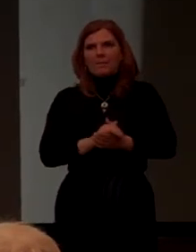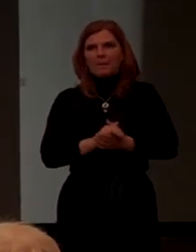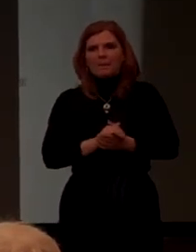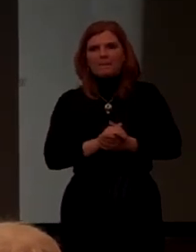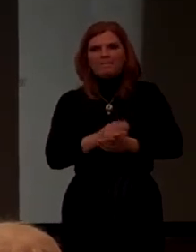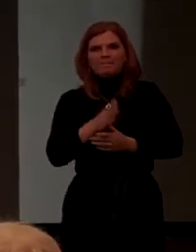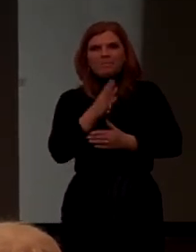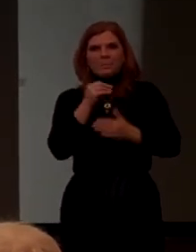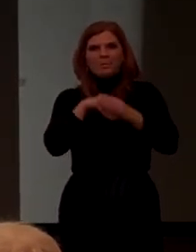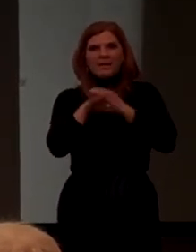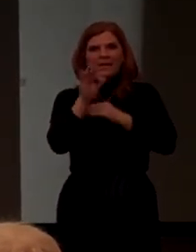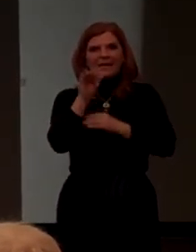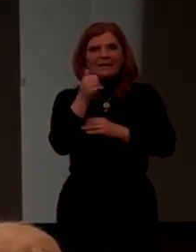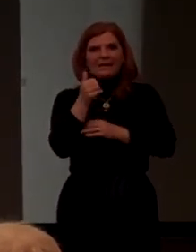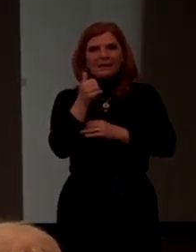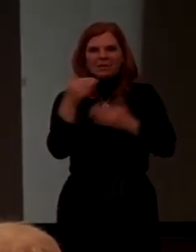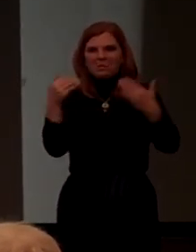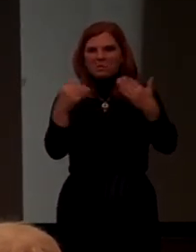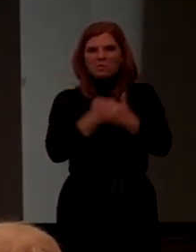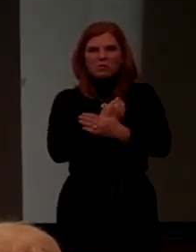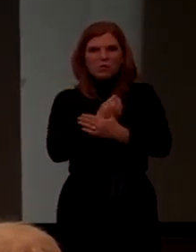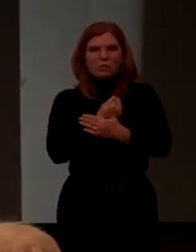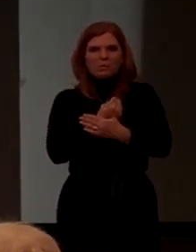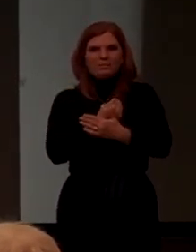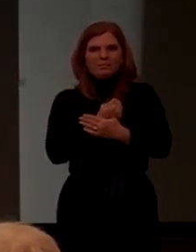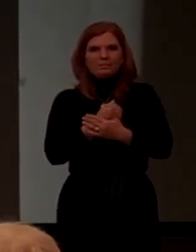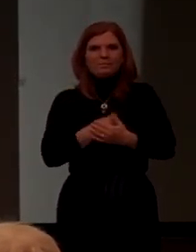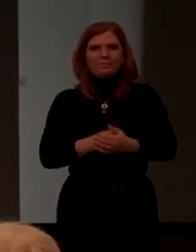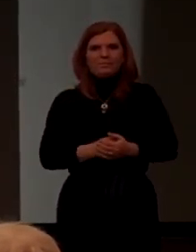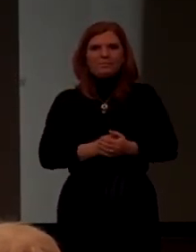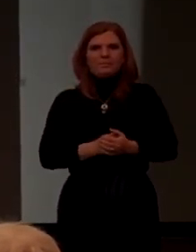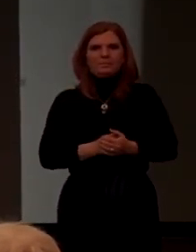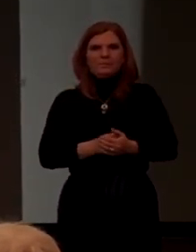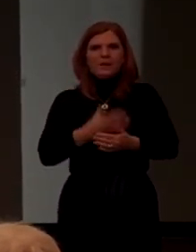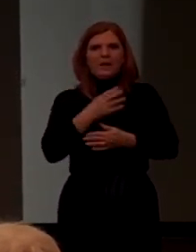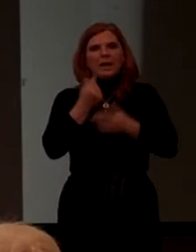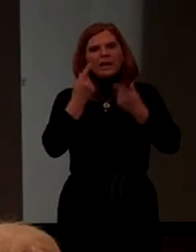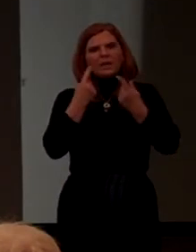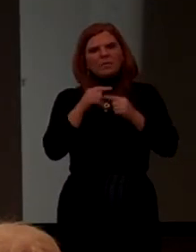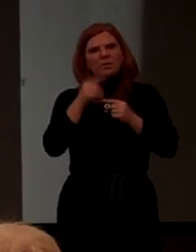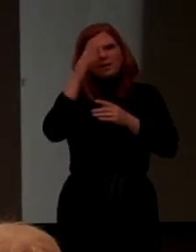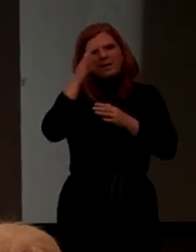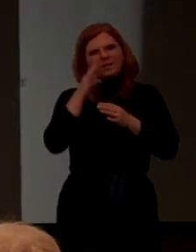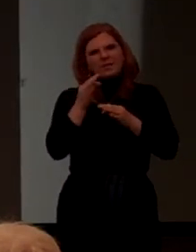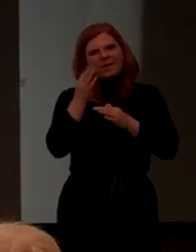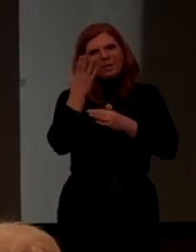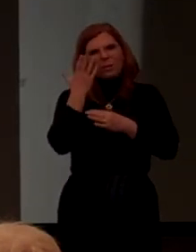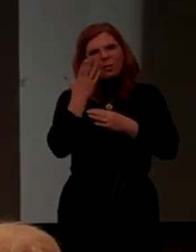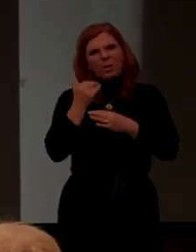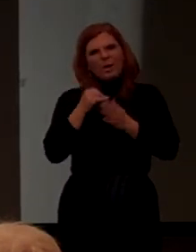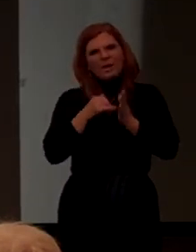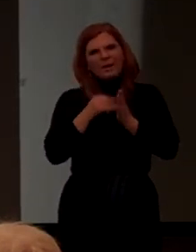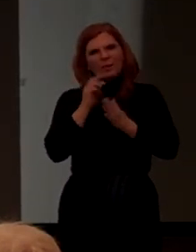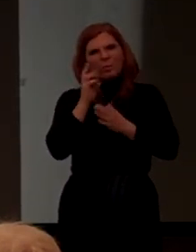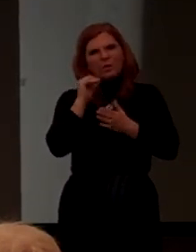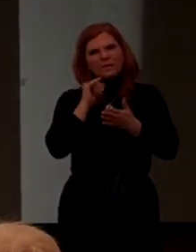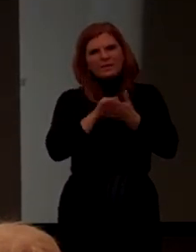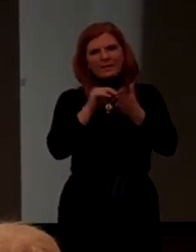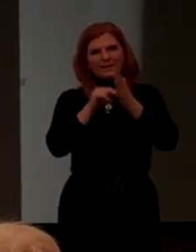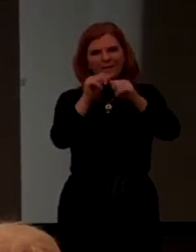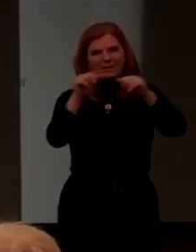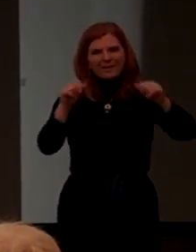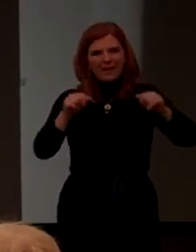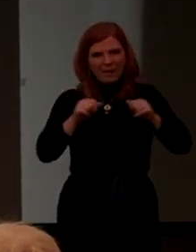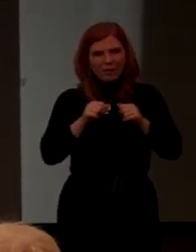And in 1910, it was brand new. Okay. And I was trying to figure out why it was that this